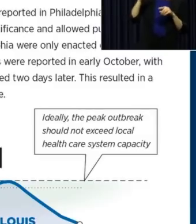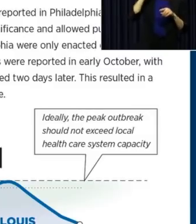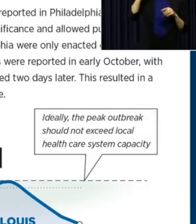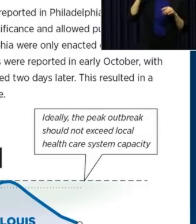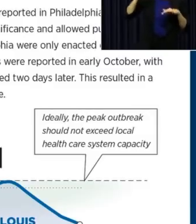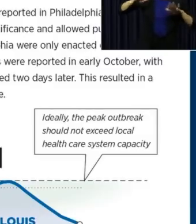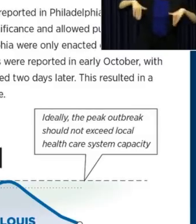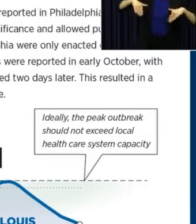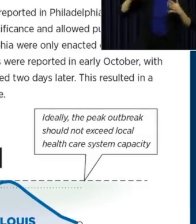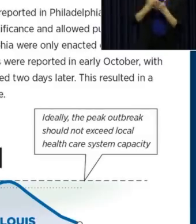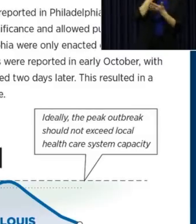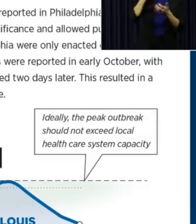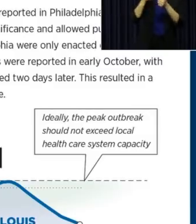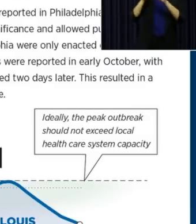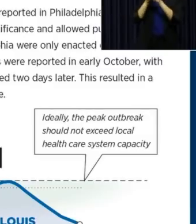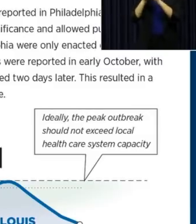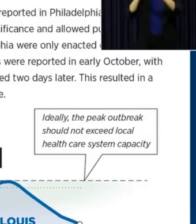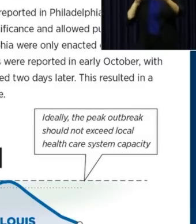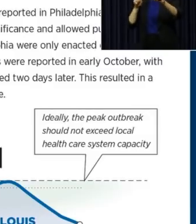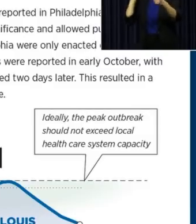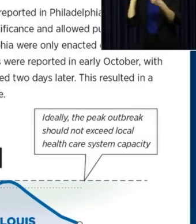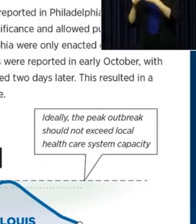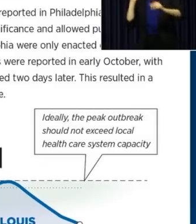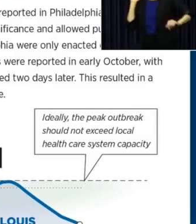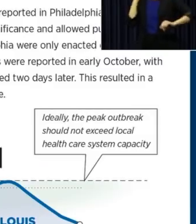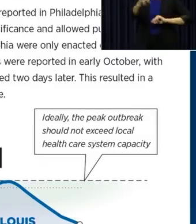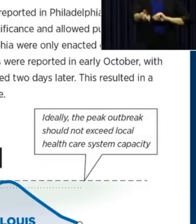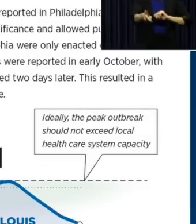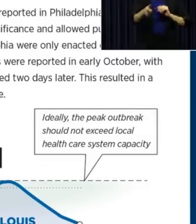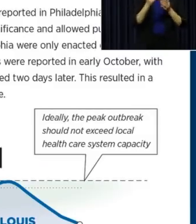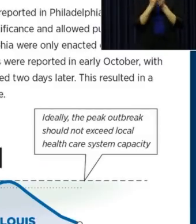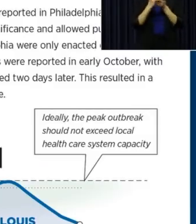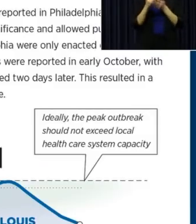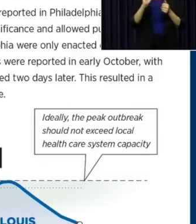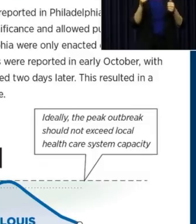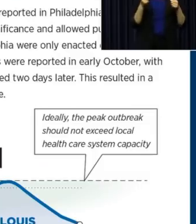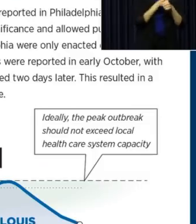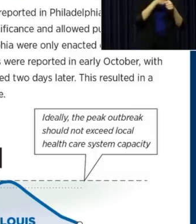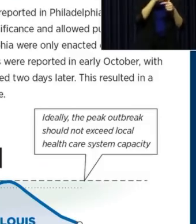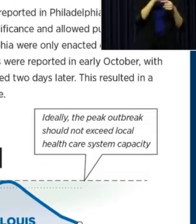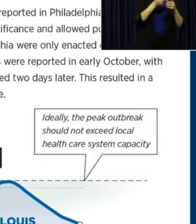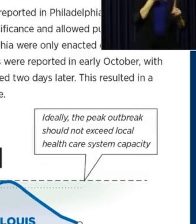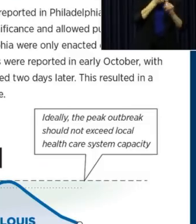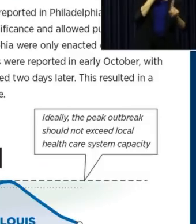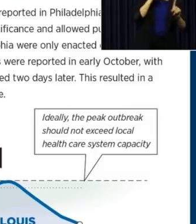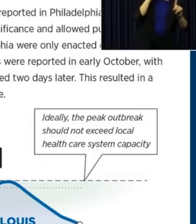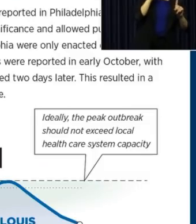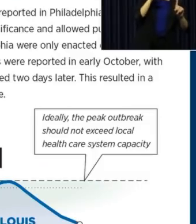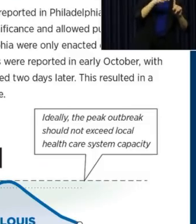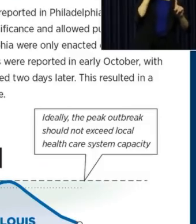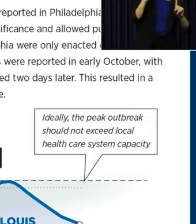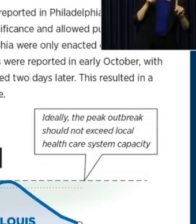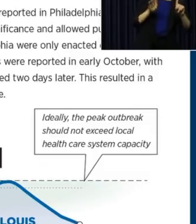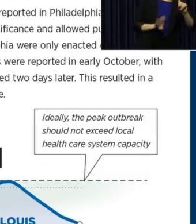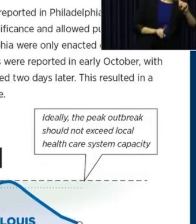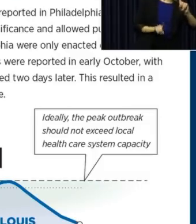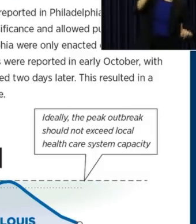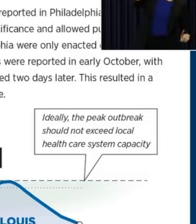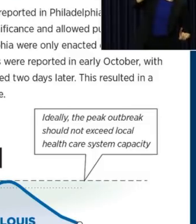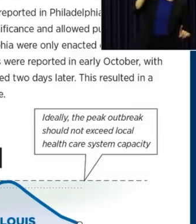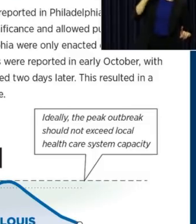social distancing steps until weeks after the first case. And what you see is a huge spike